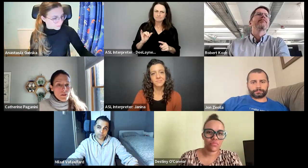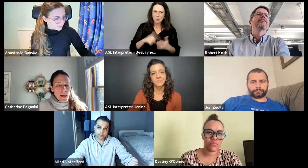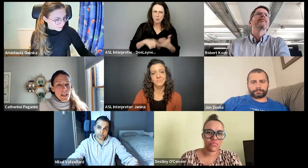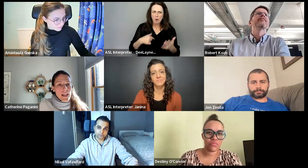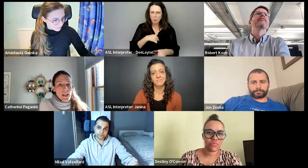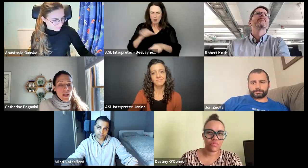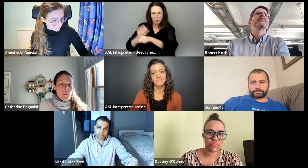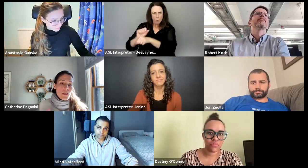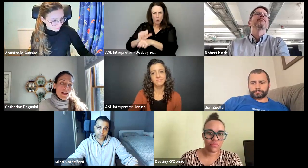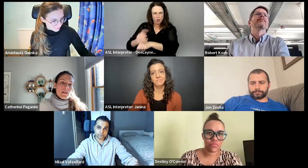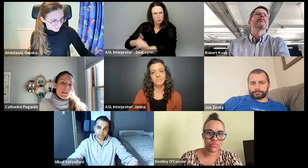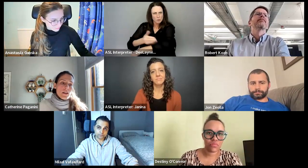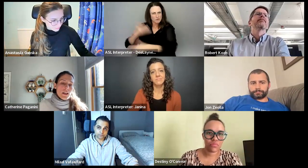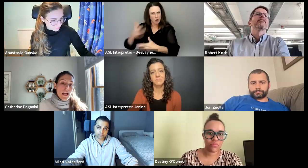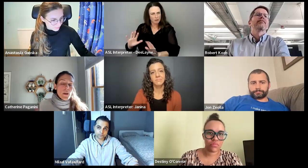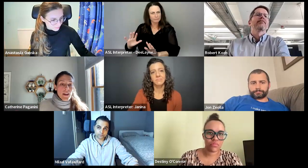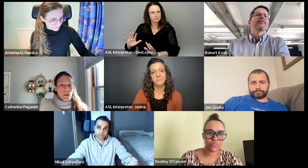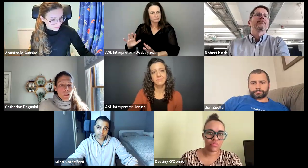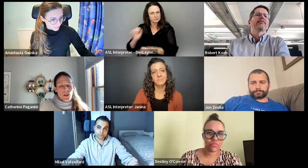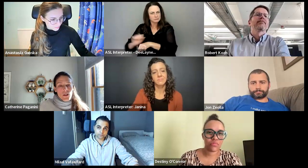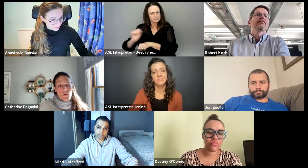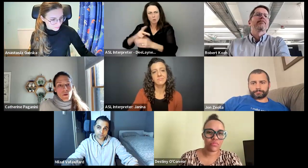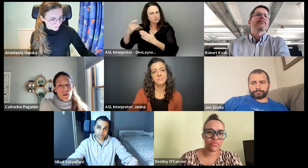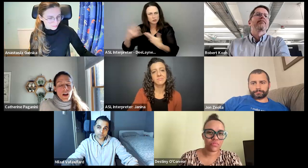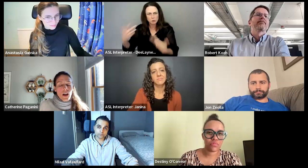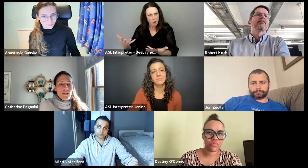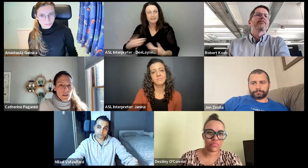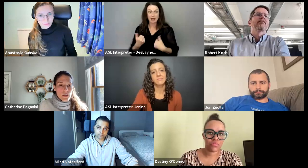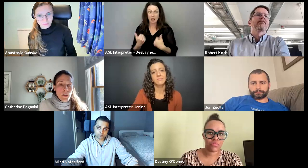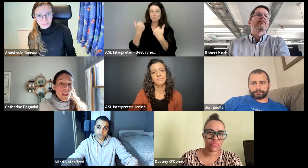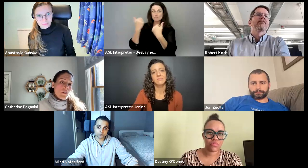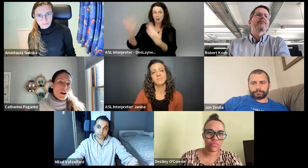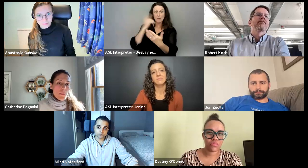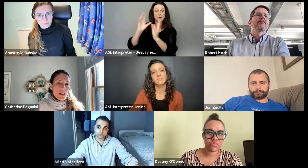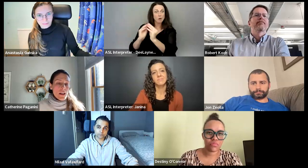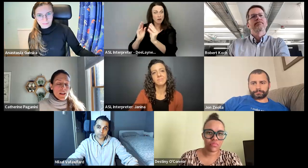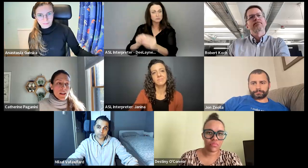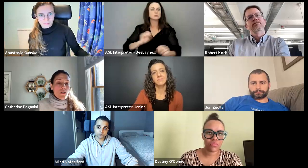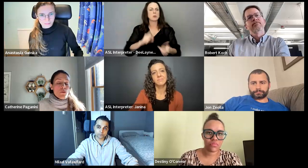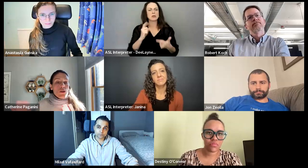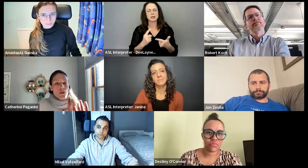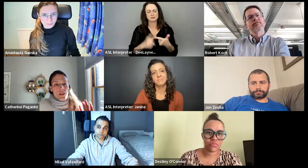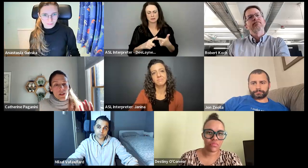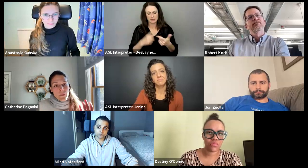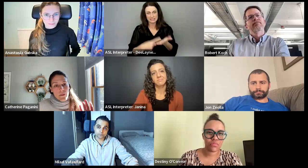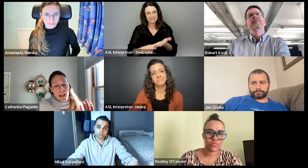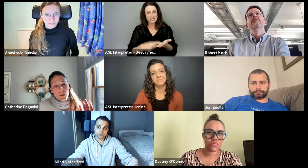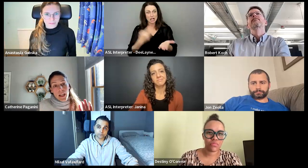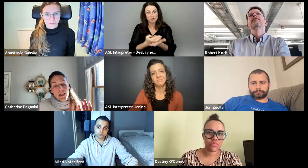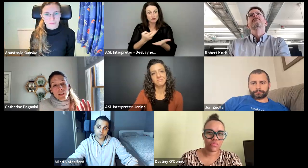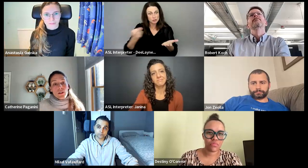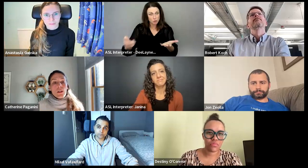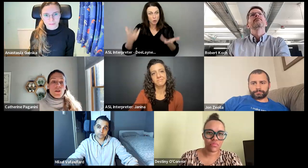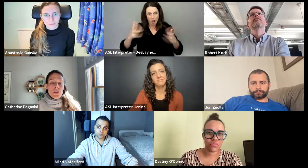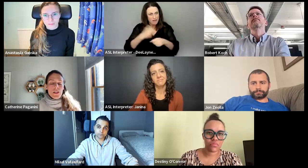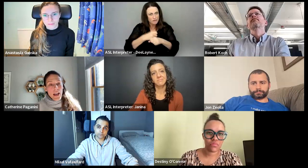we've worked on? Right. Like we can present, now we have recommendations for conferences, right. We can talk about the resources that have, we have